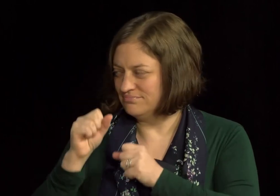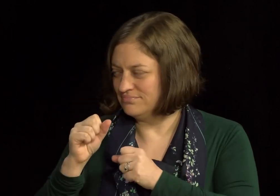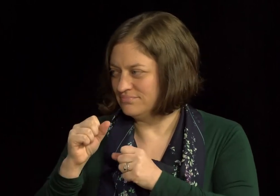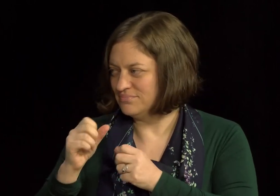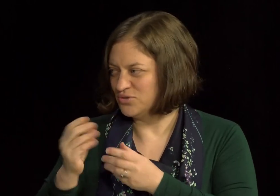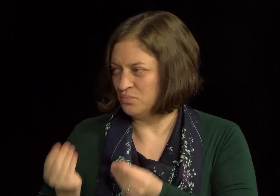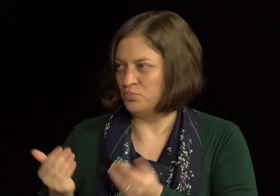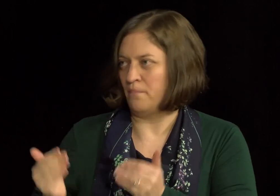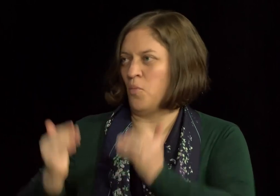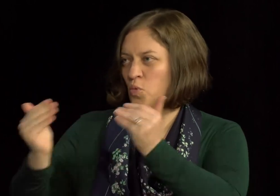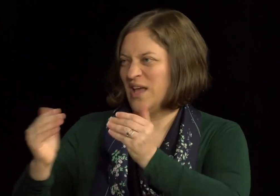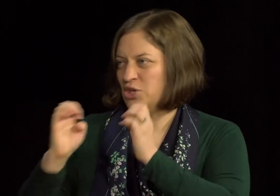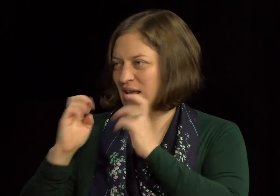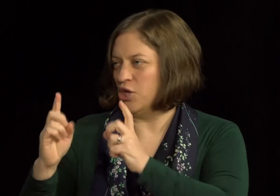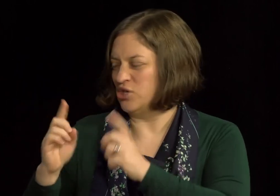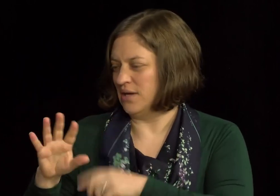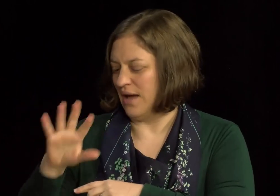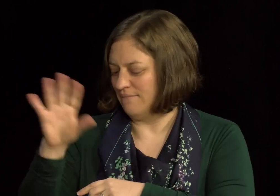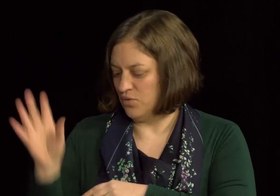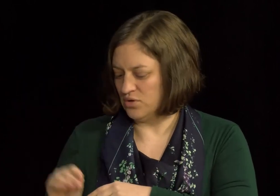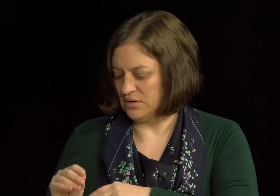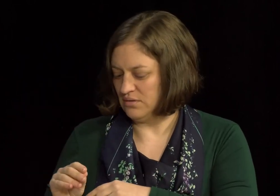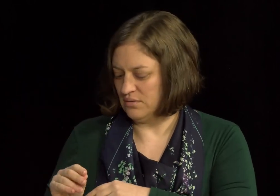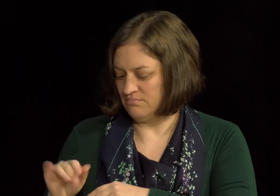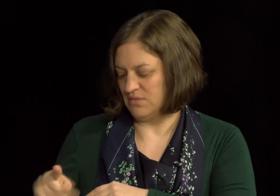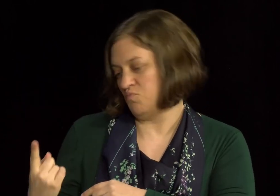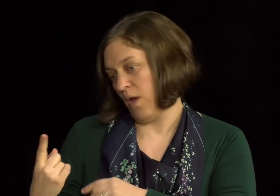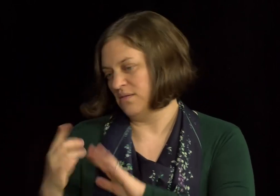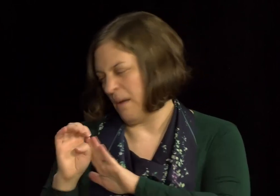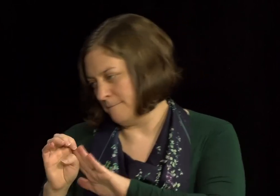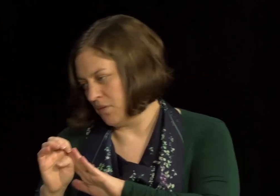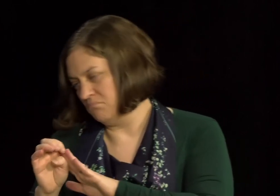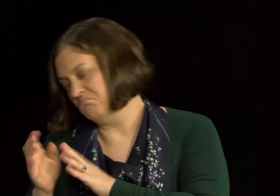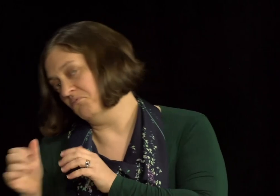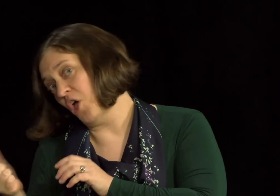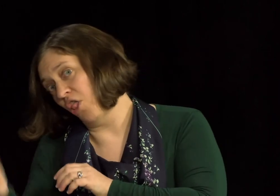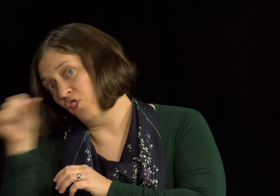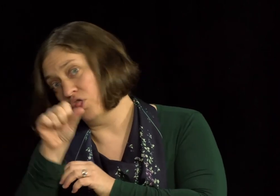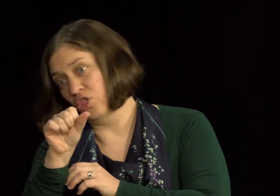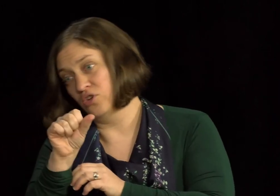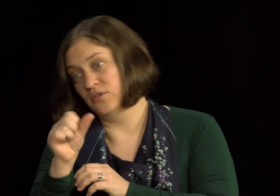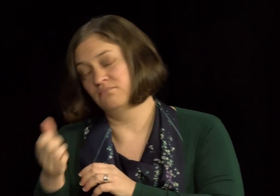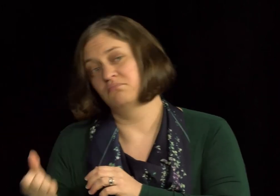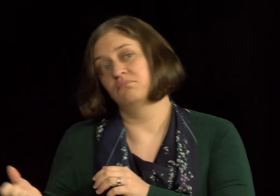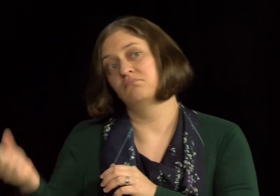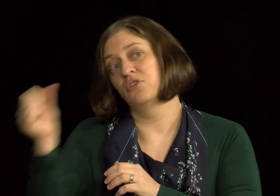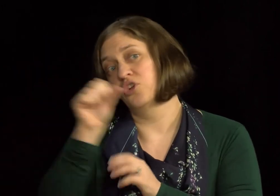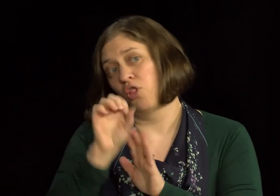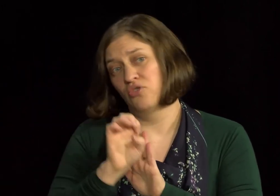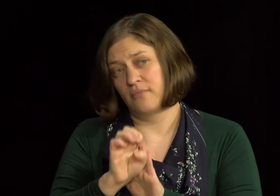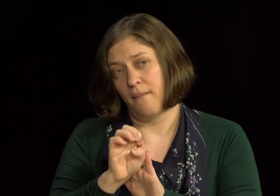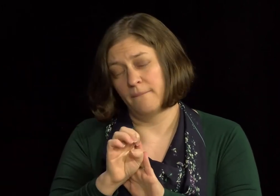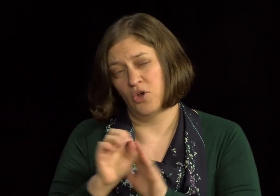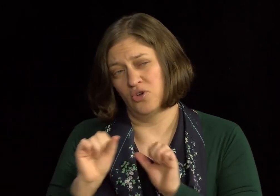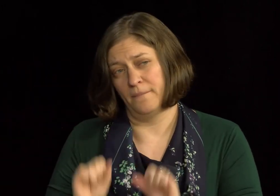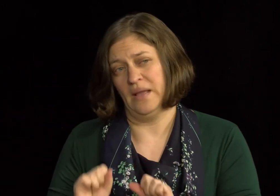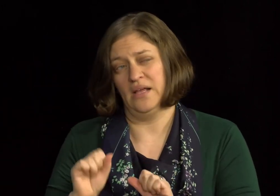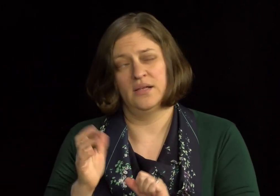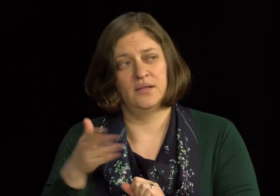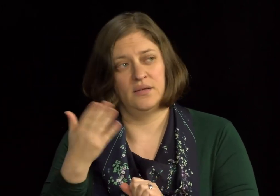historical figure, um, really promoting education in Africa. So he's one just historical figure that's very interesting, I think. Another example